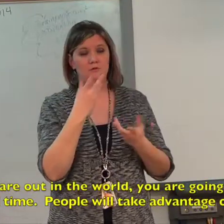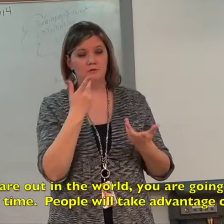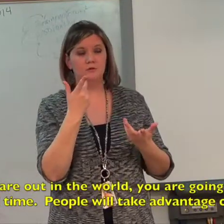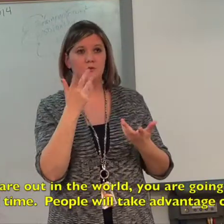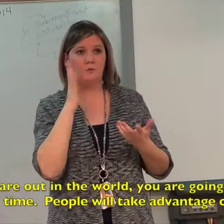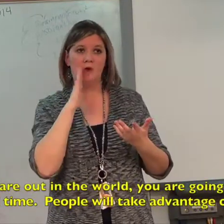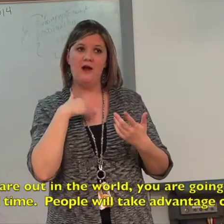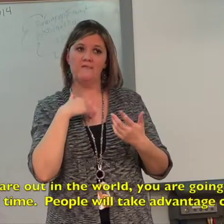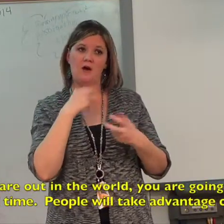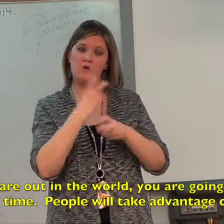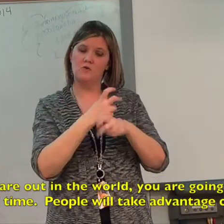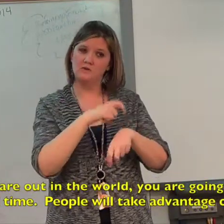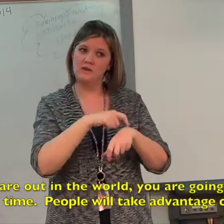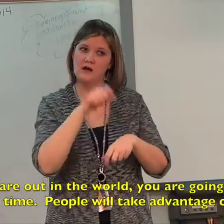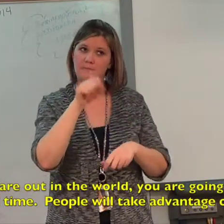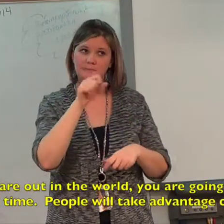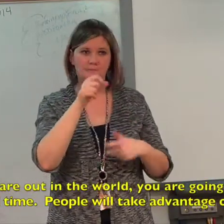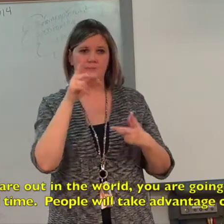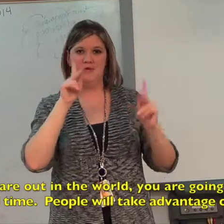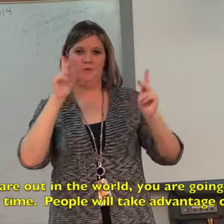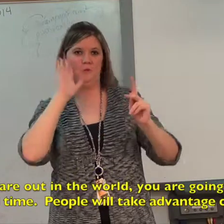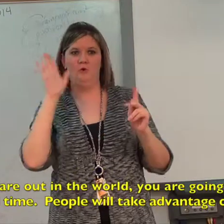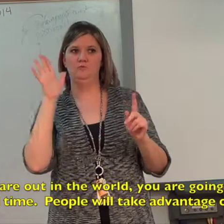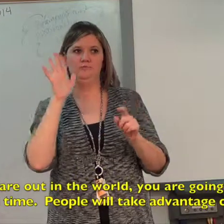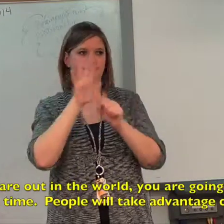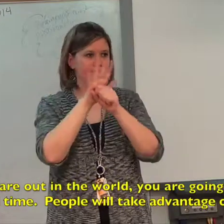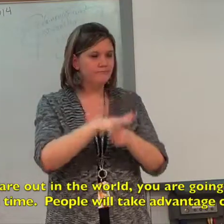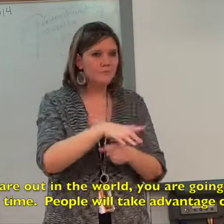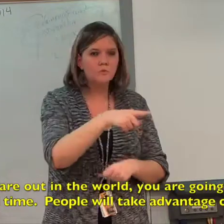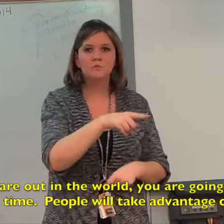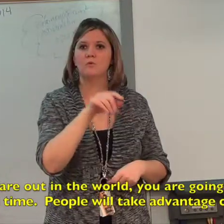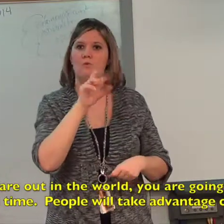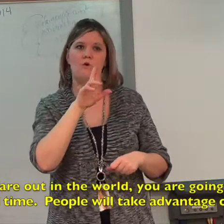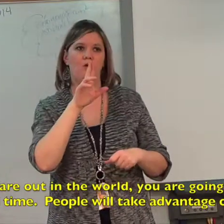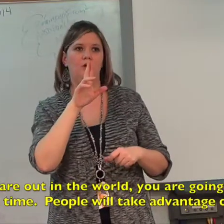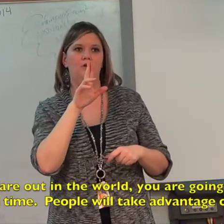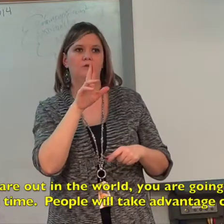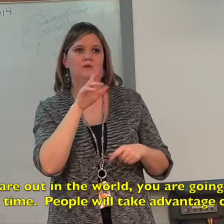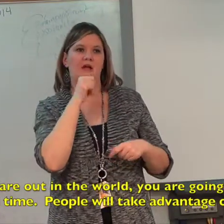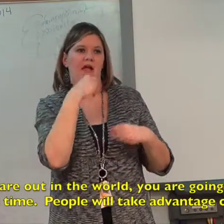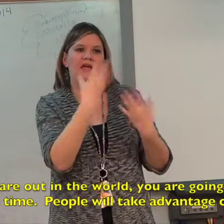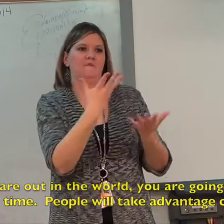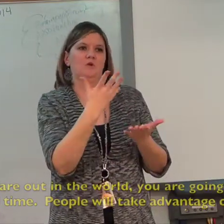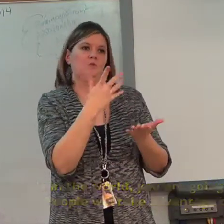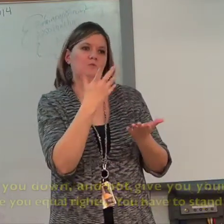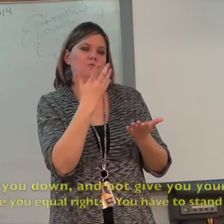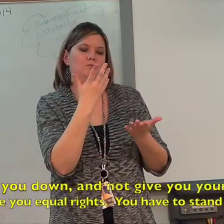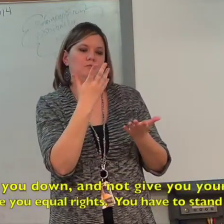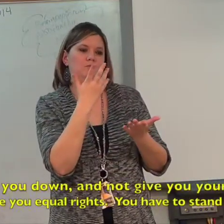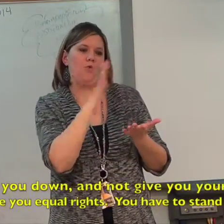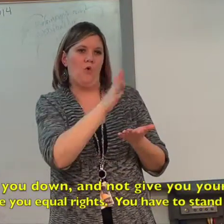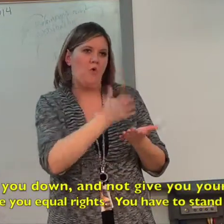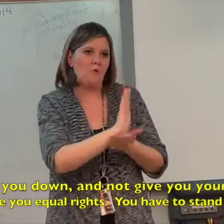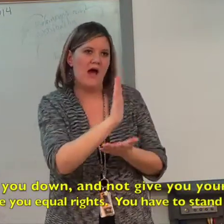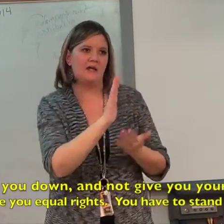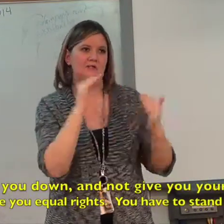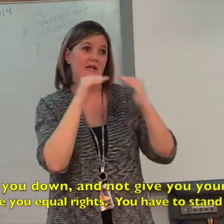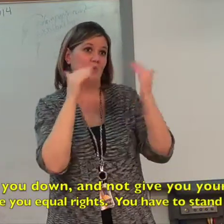world, you're going to have a hard time. People will take advantage of you and put you down or not give you your